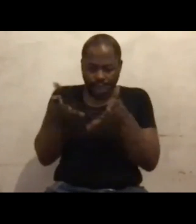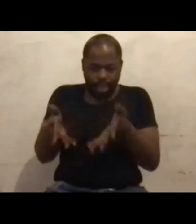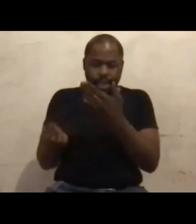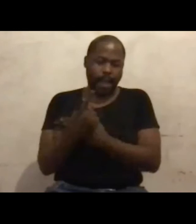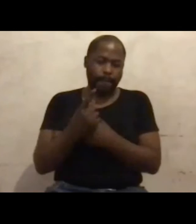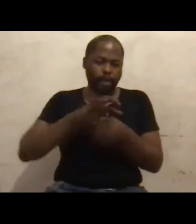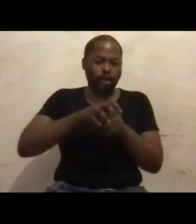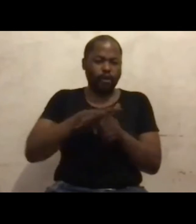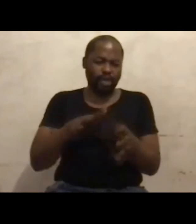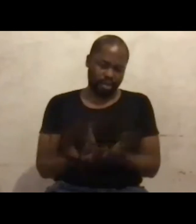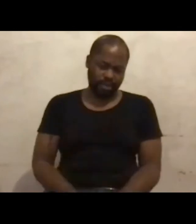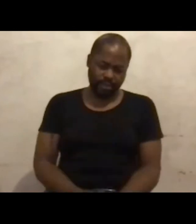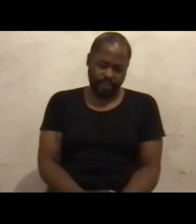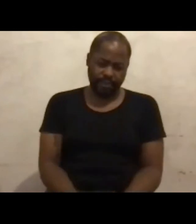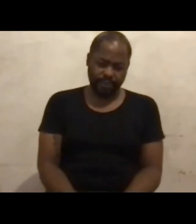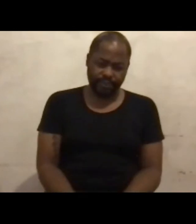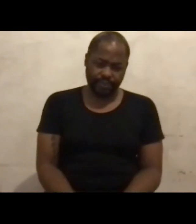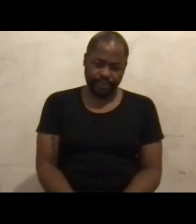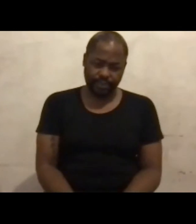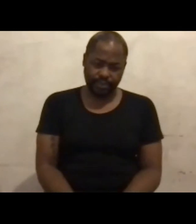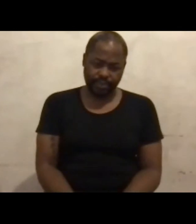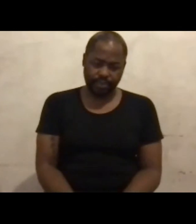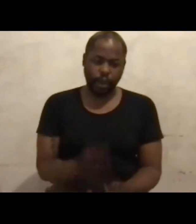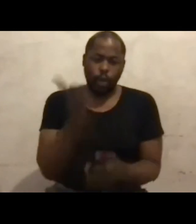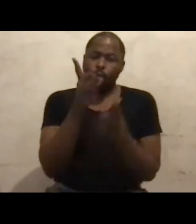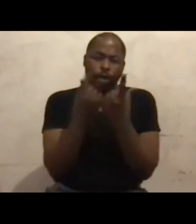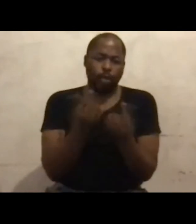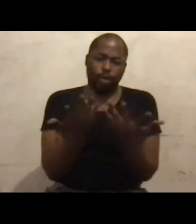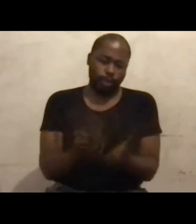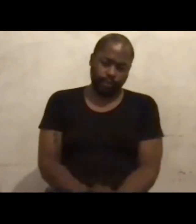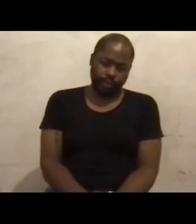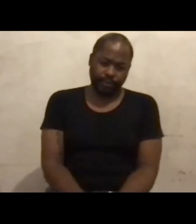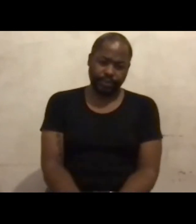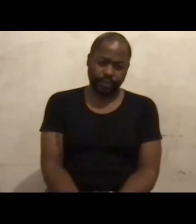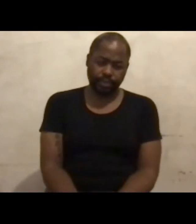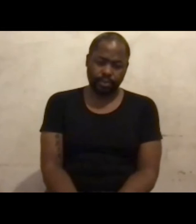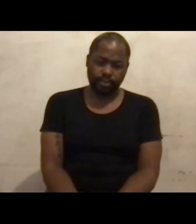behind? What do we do? I think that's that's the question.